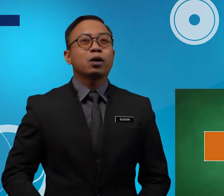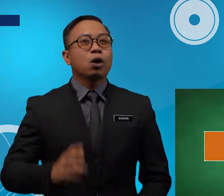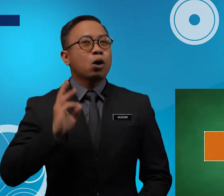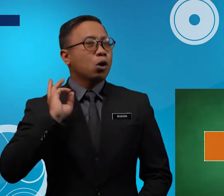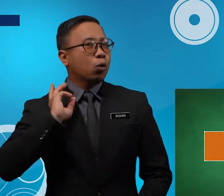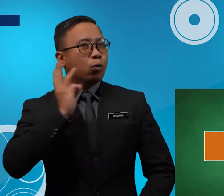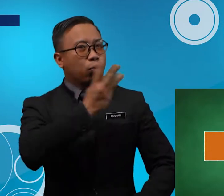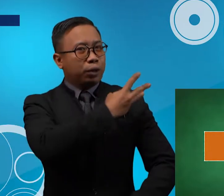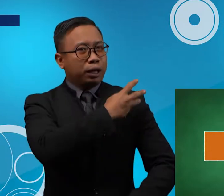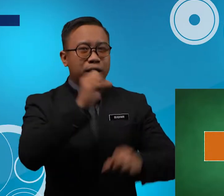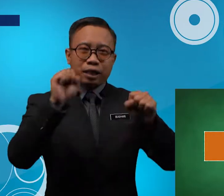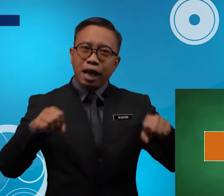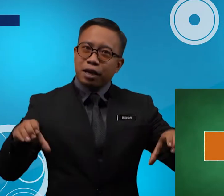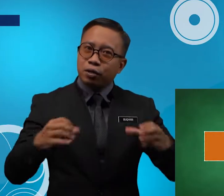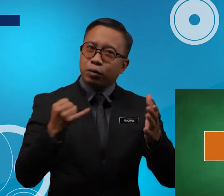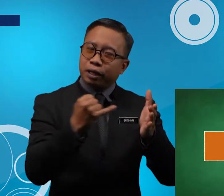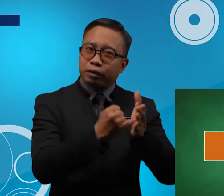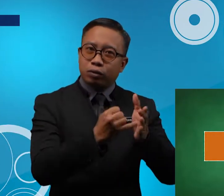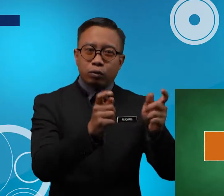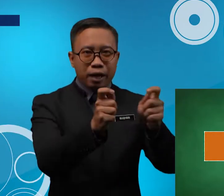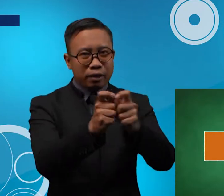We Can Do It Together